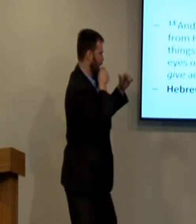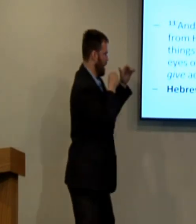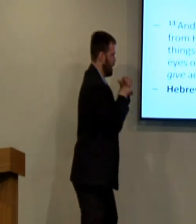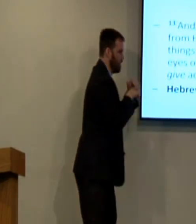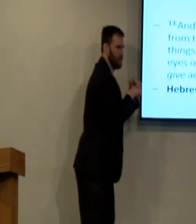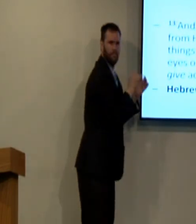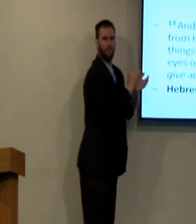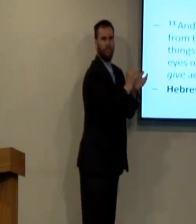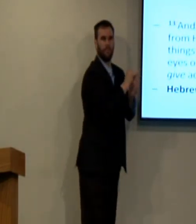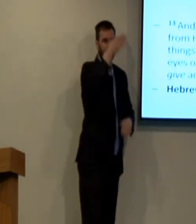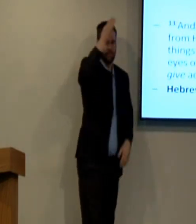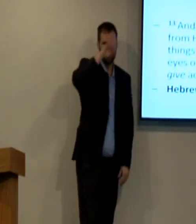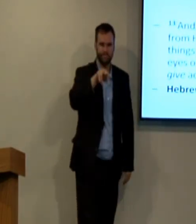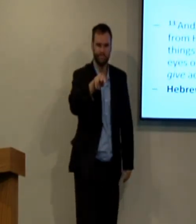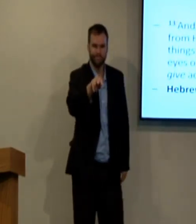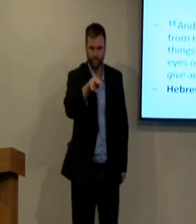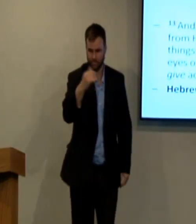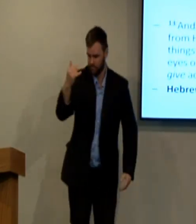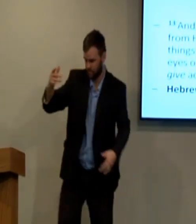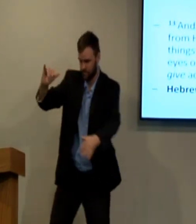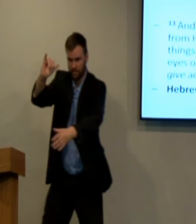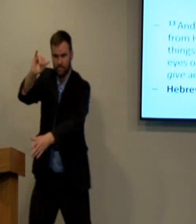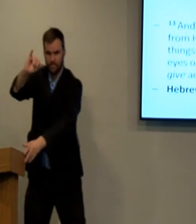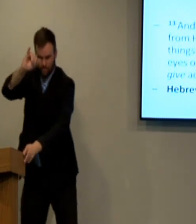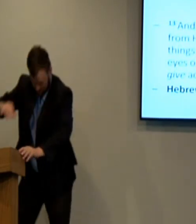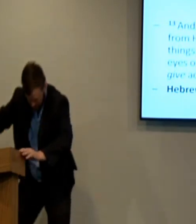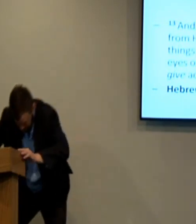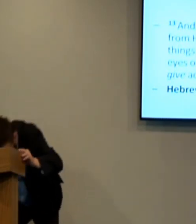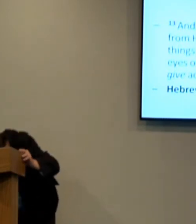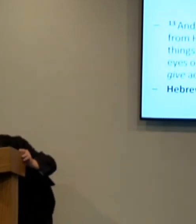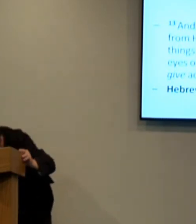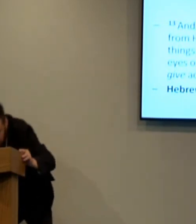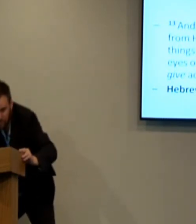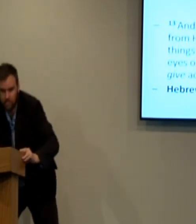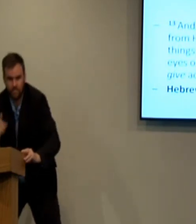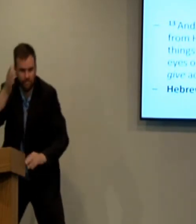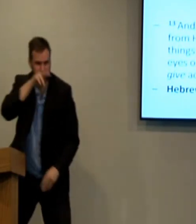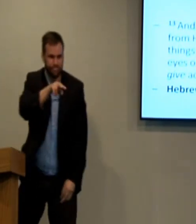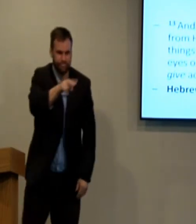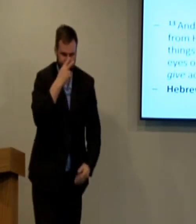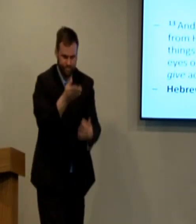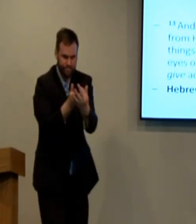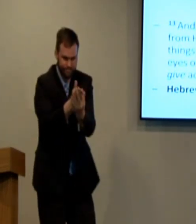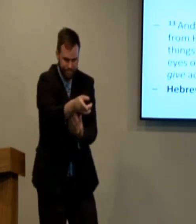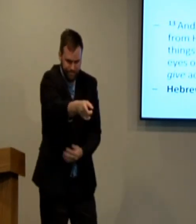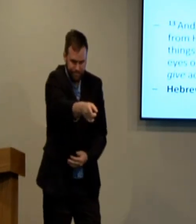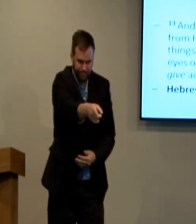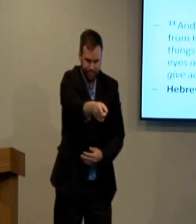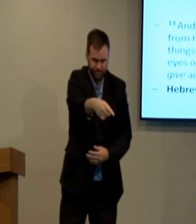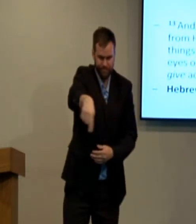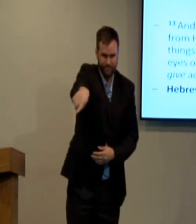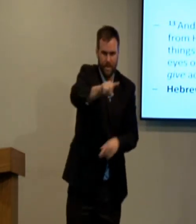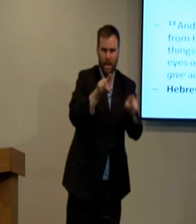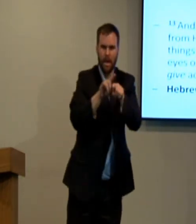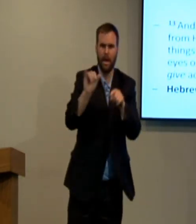That means we don't run and hide. God sees us. Like if I were to hide behind this podium, God would see through it.